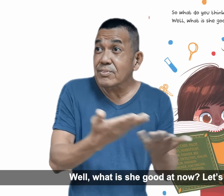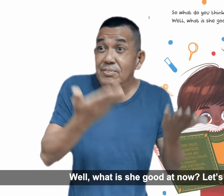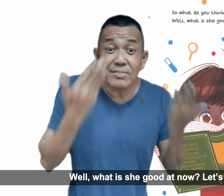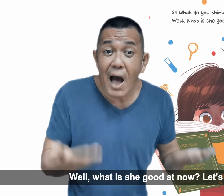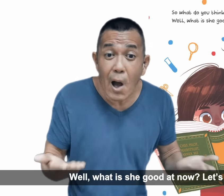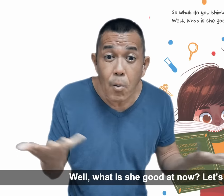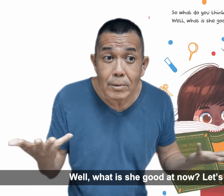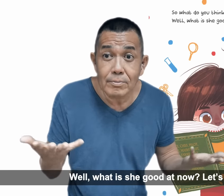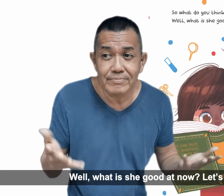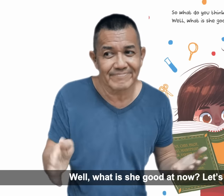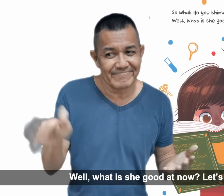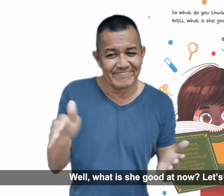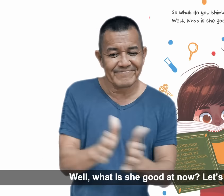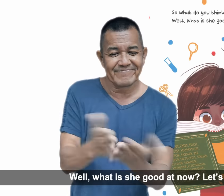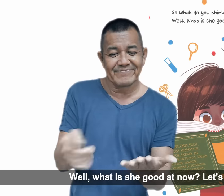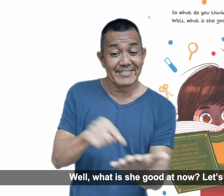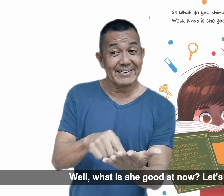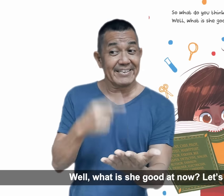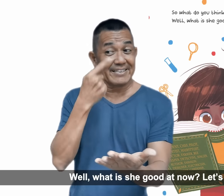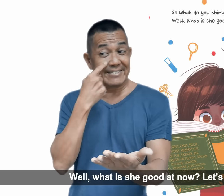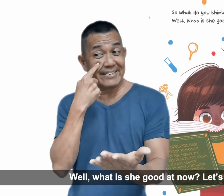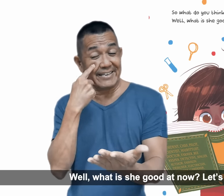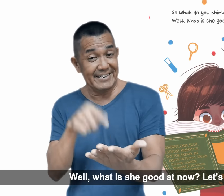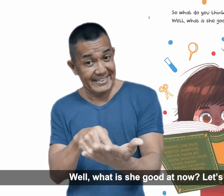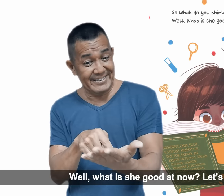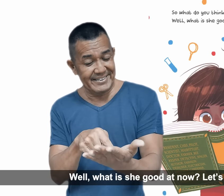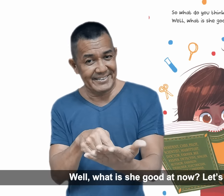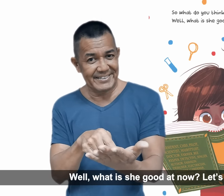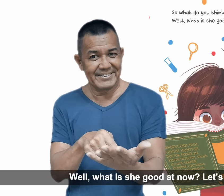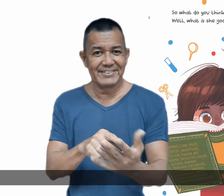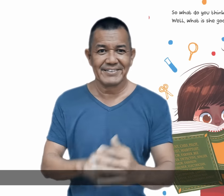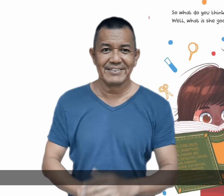what is she good at now? Hmm, let's see.